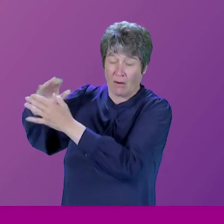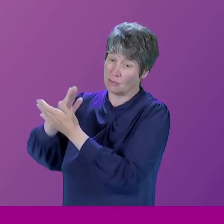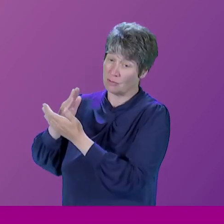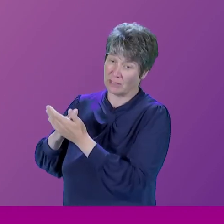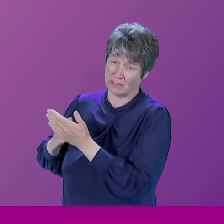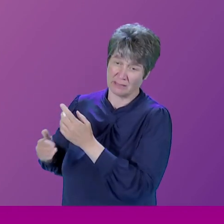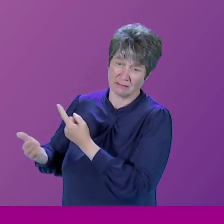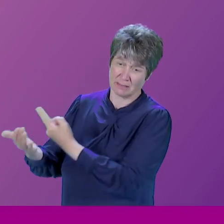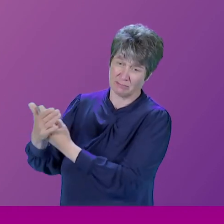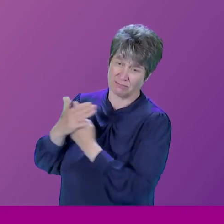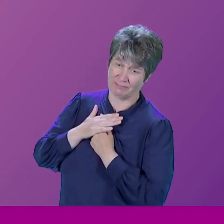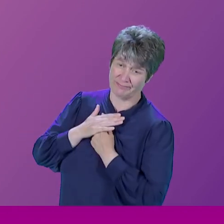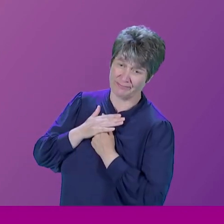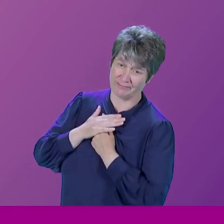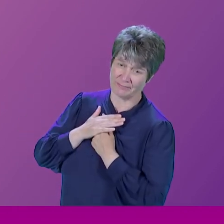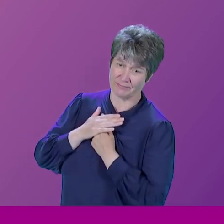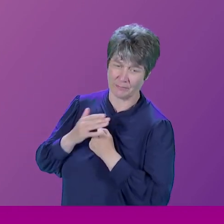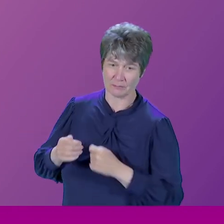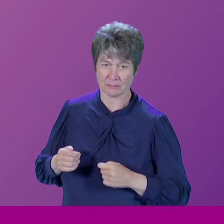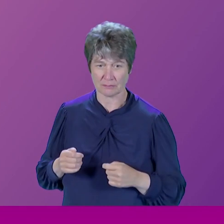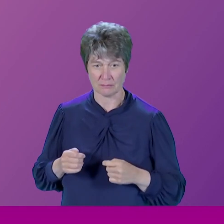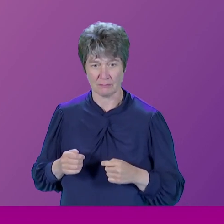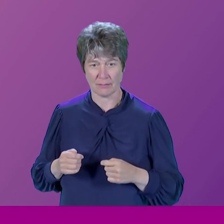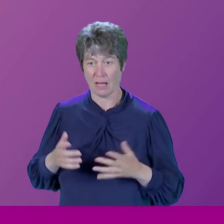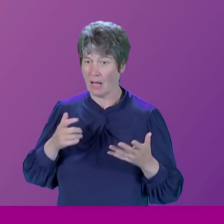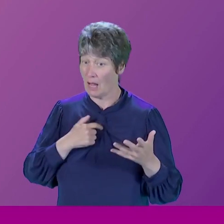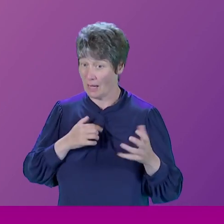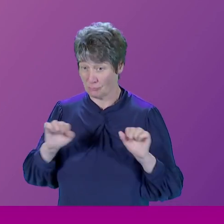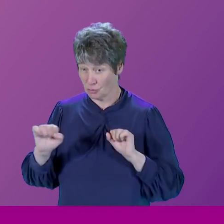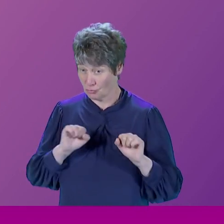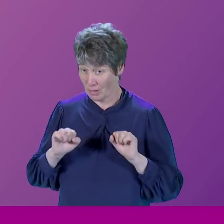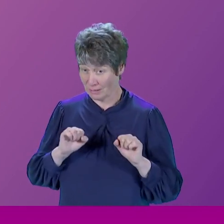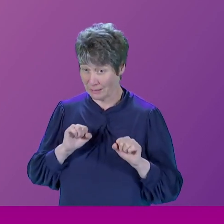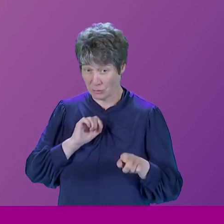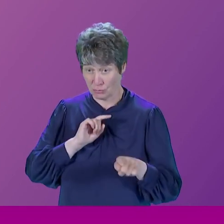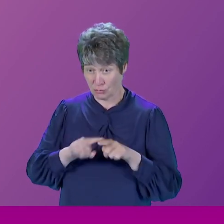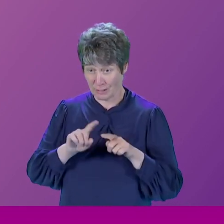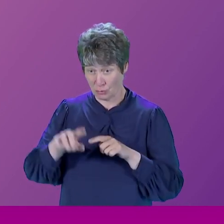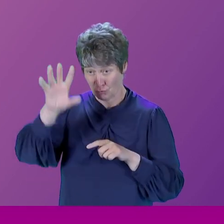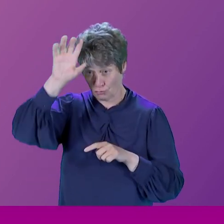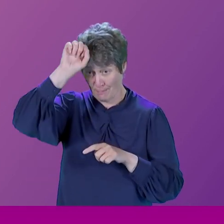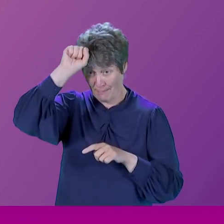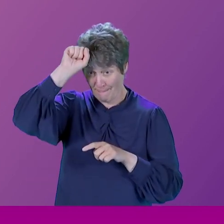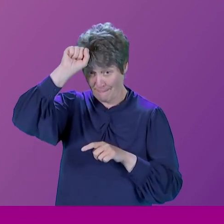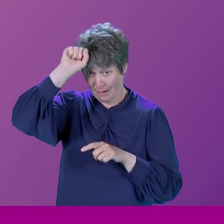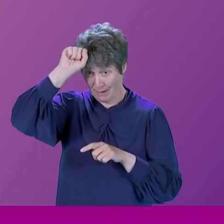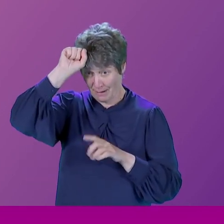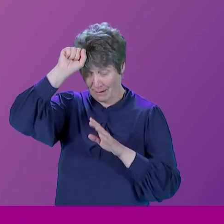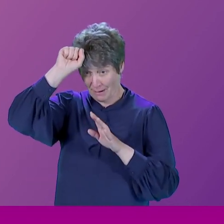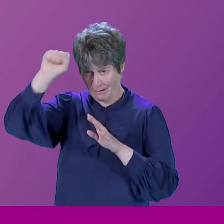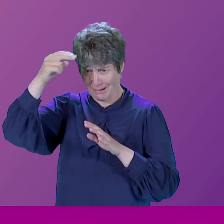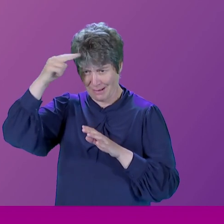I hardly know, in fact, I was struggling to remember her name, you'll laugh at this. I hardly know Liz Truss,